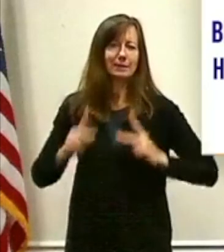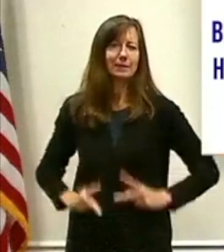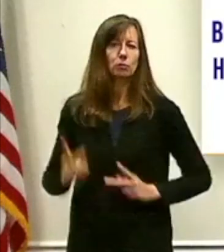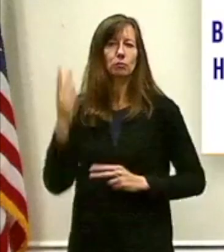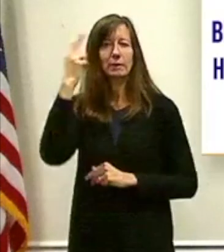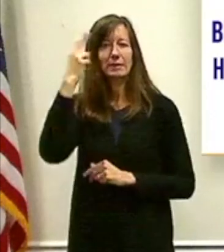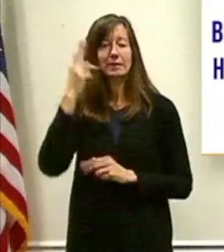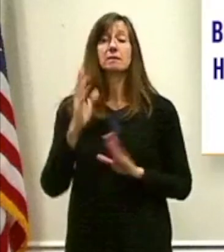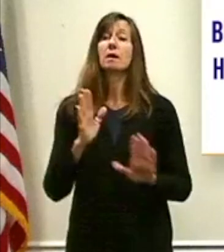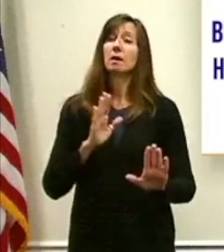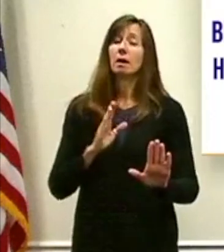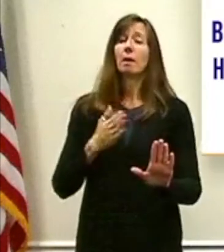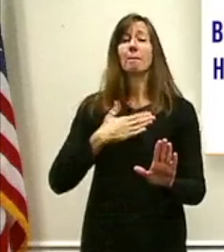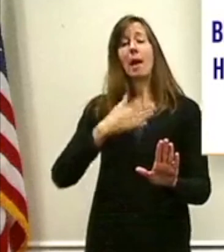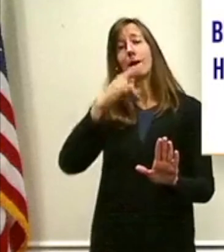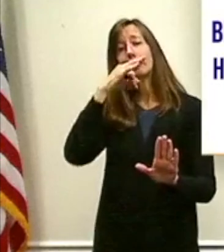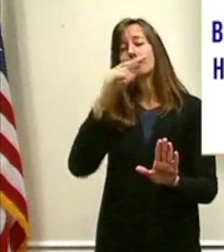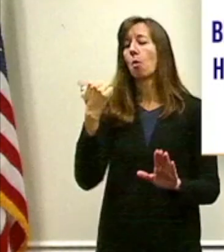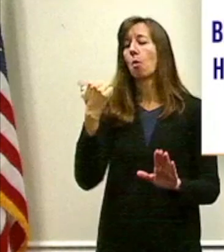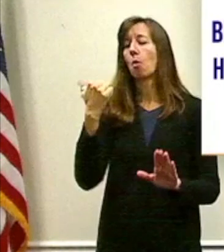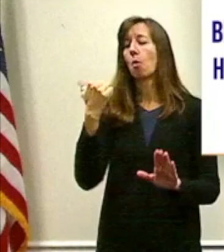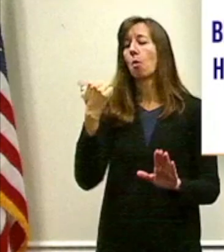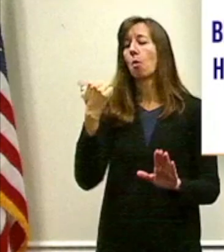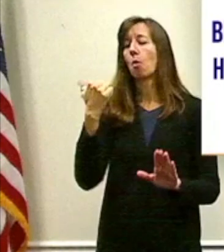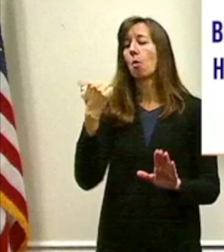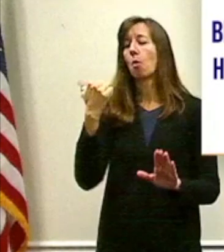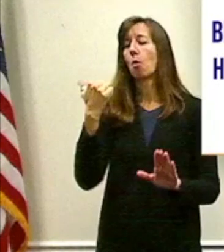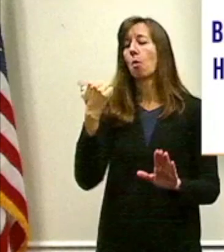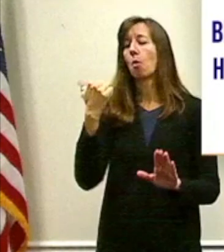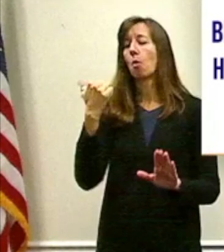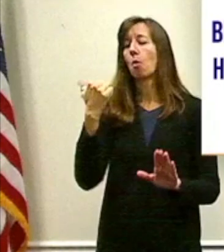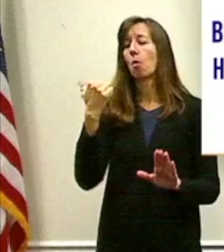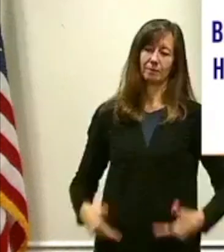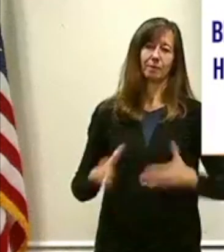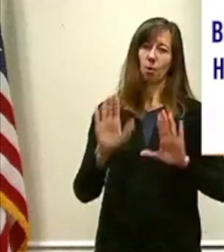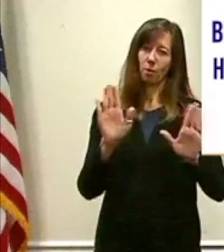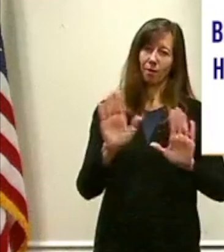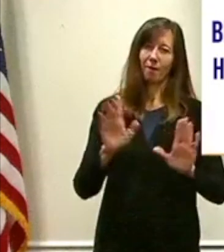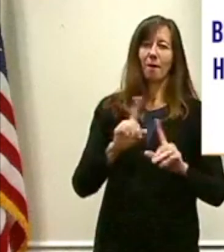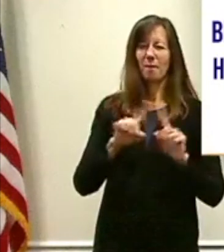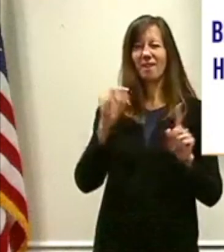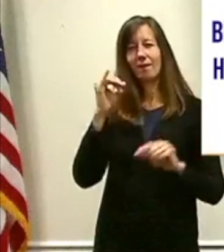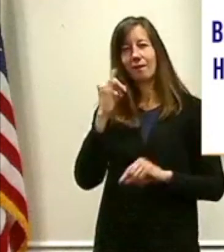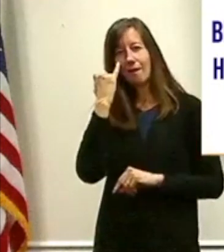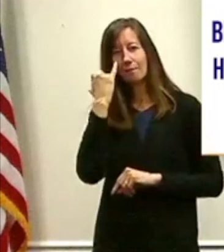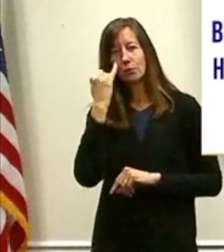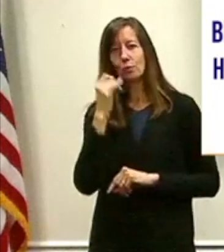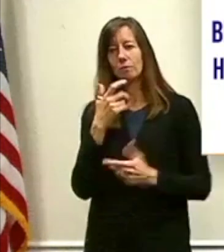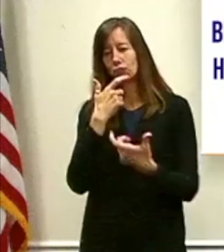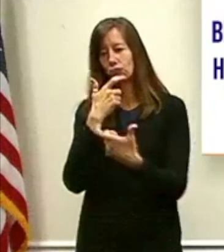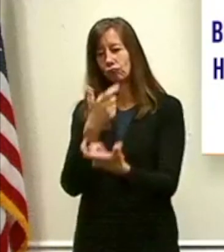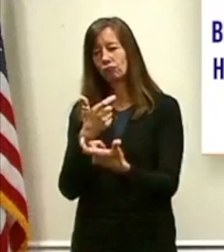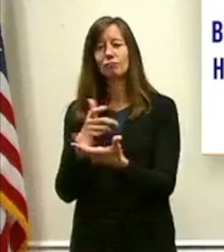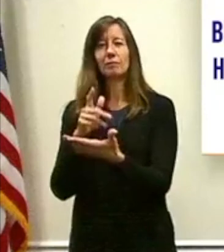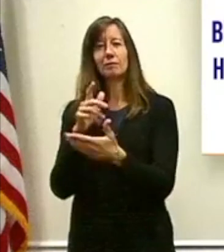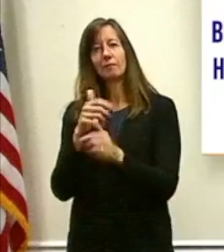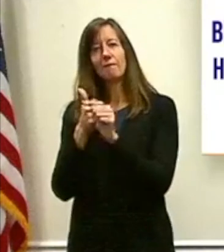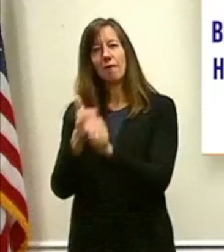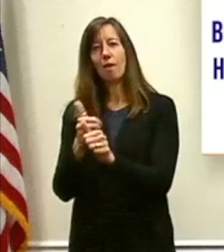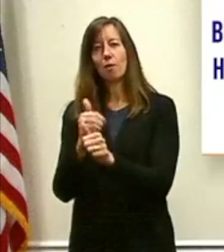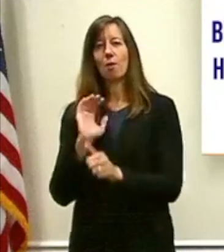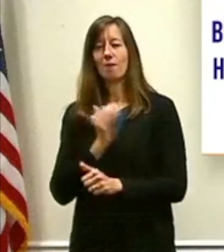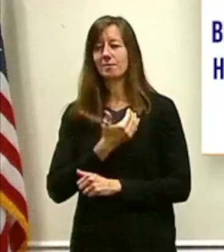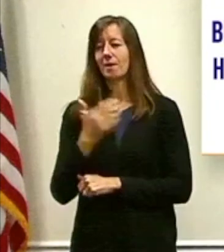won't tell you what their costumes are, but I'm sure if you follow us on Instagram or something, Facebook or Twitter, you might